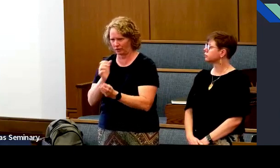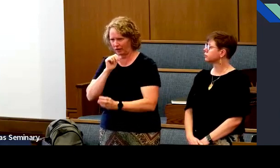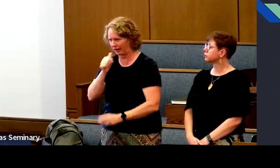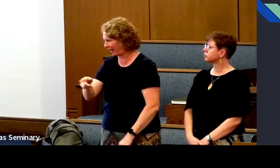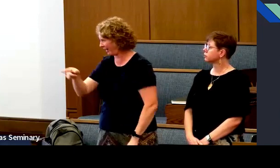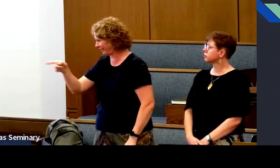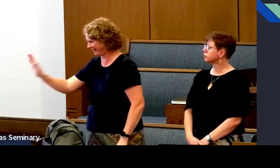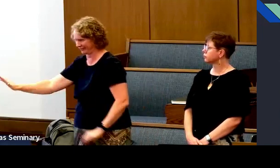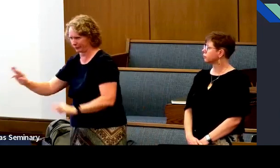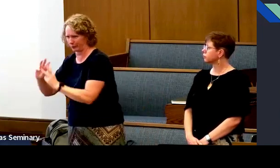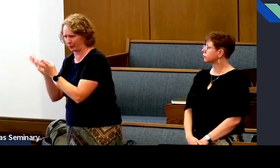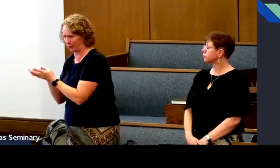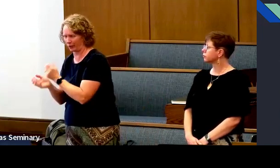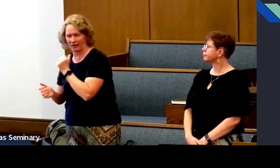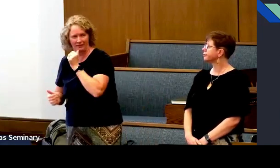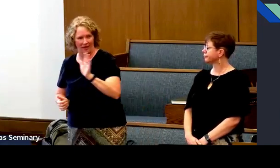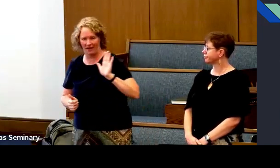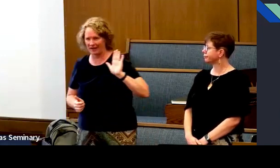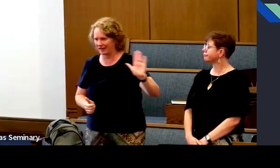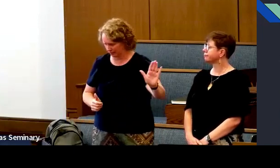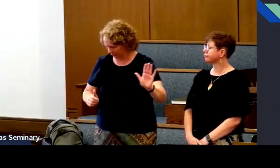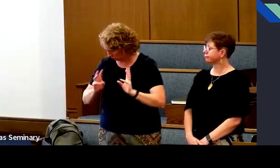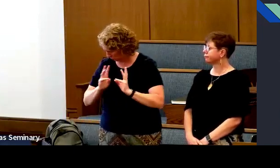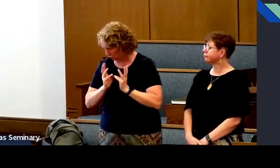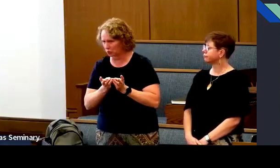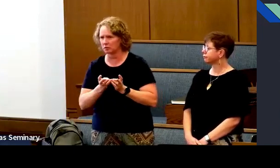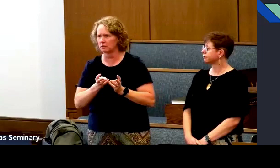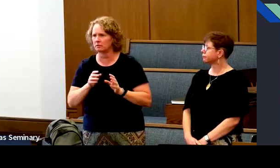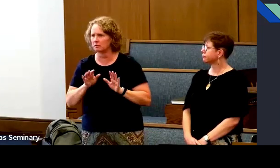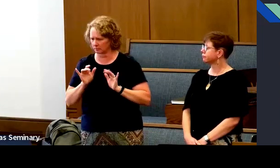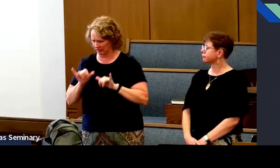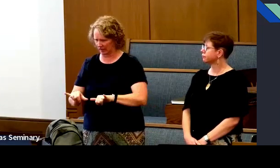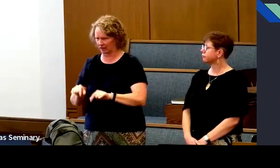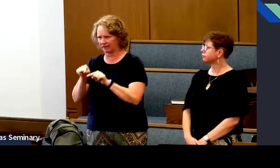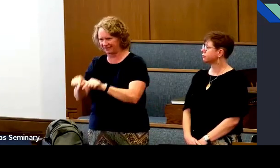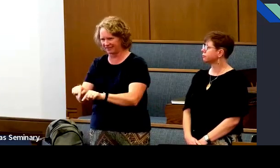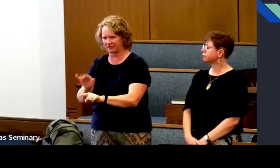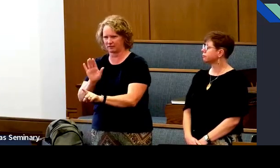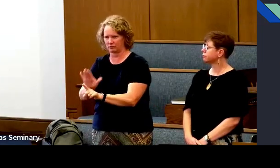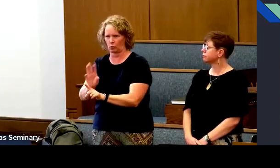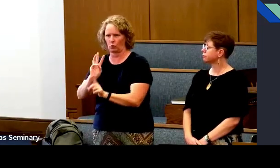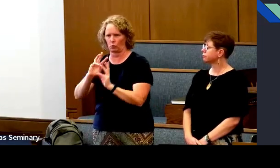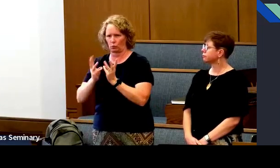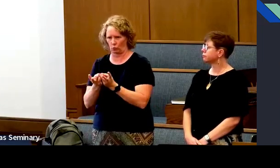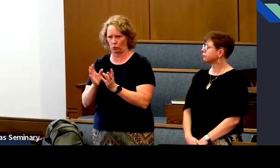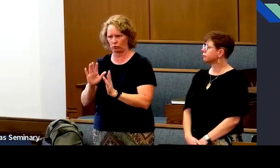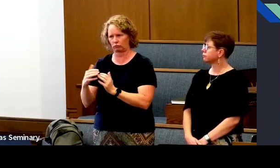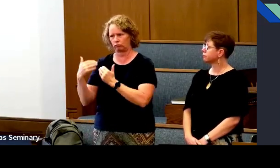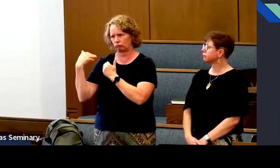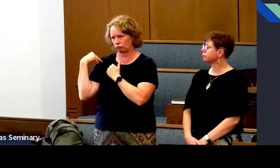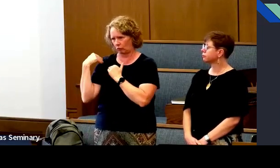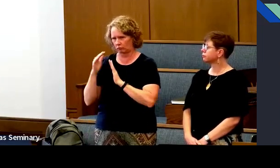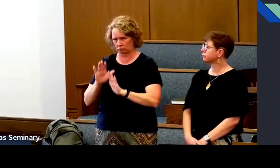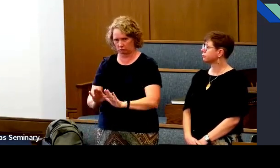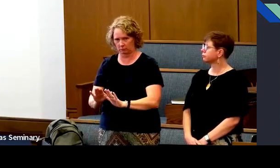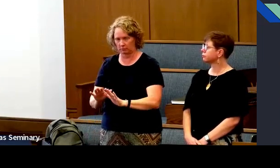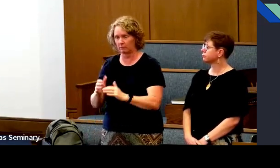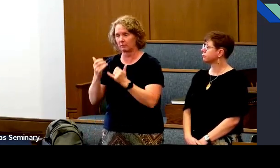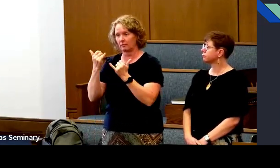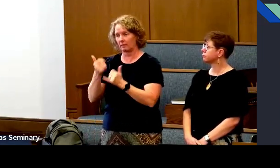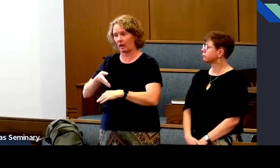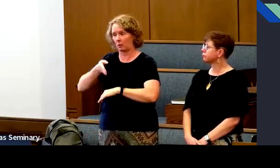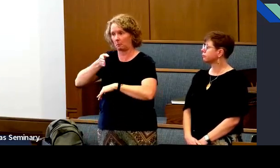The bishop is given keys for their ward, not another ward, someone else's ward. It is for the ward that they